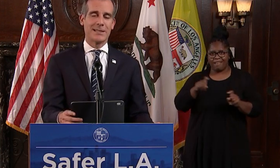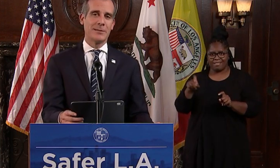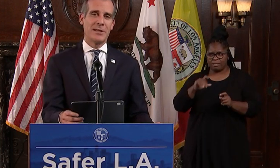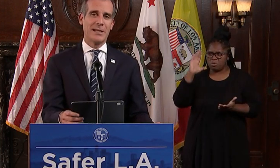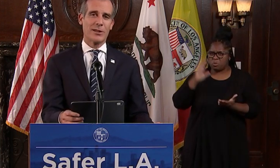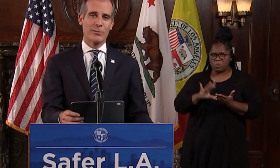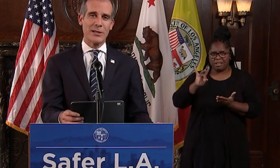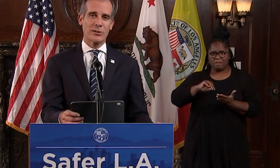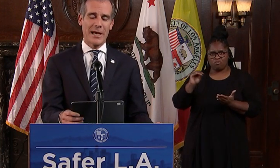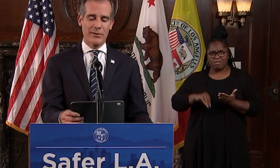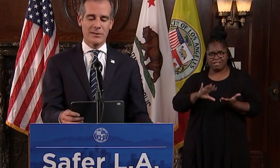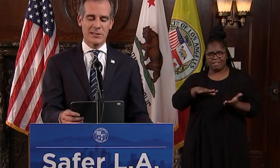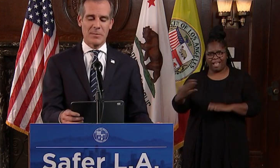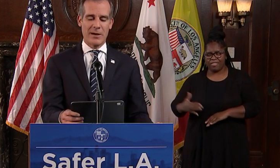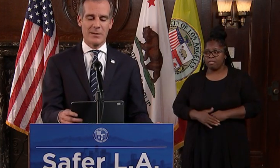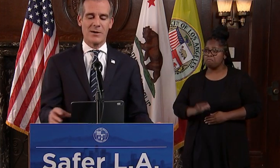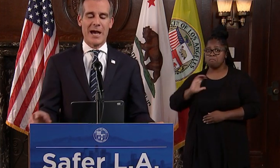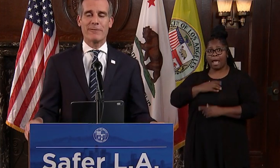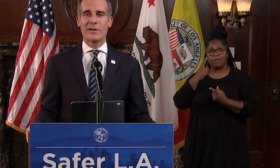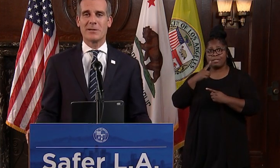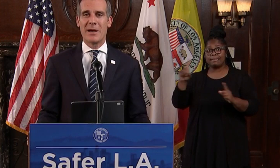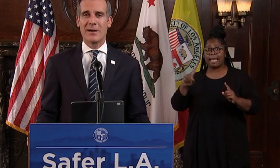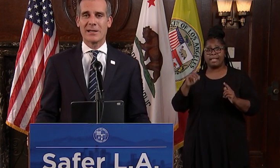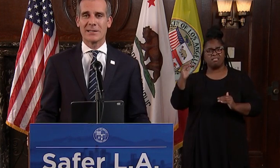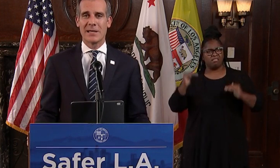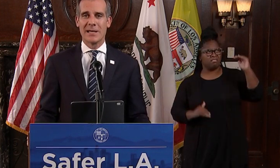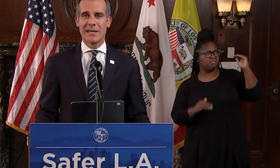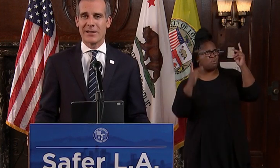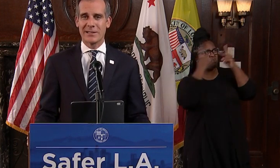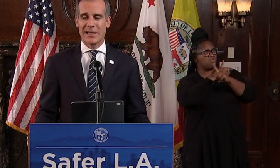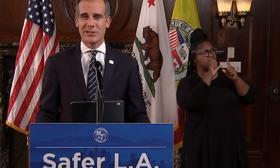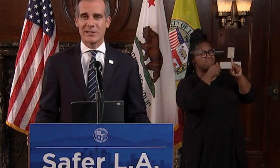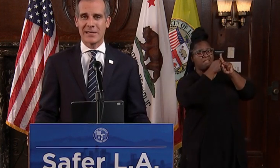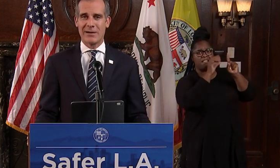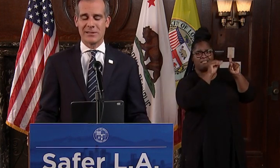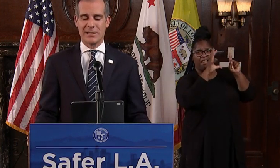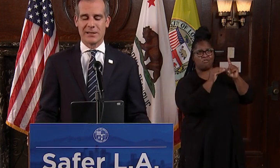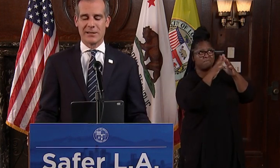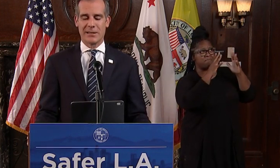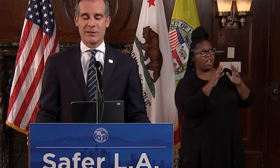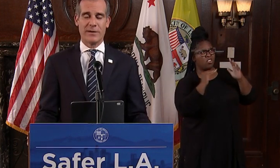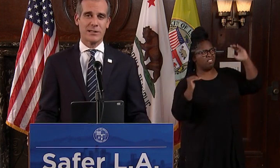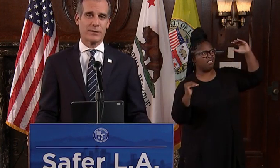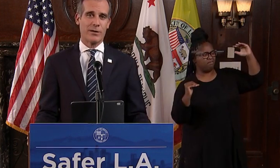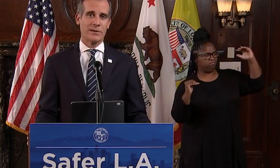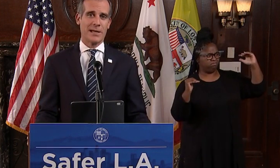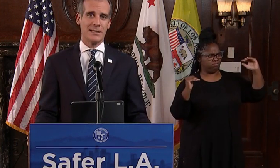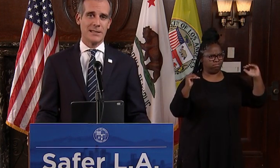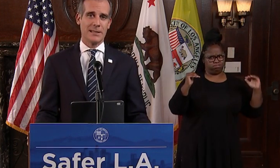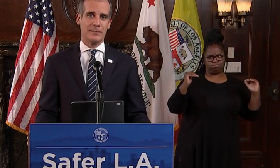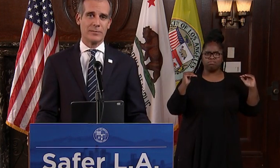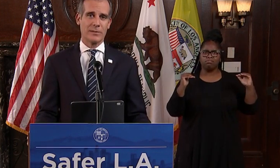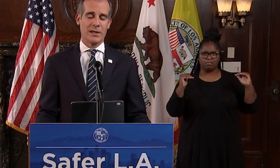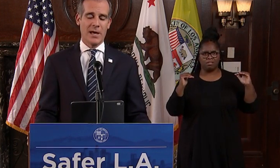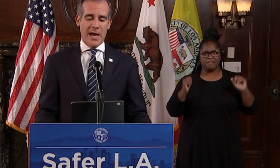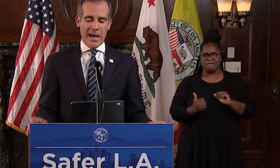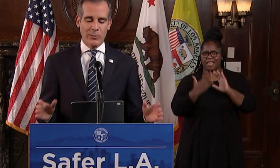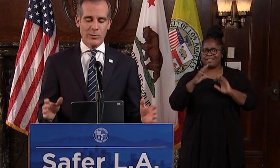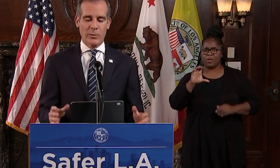success in eliminating the racial health disparity among African Americans in Los Angeles County in the face of COVID-19.